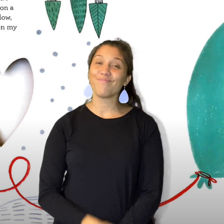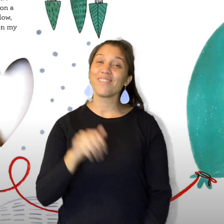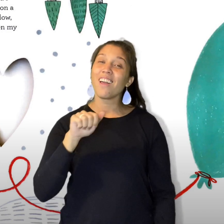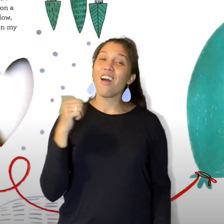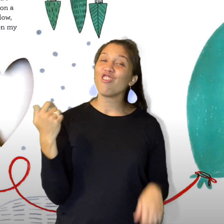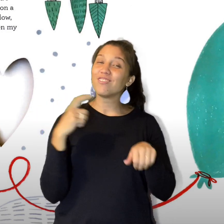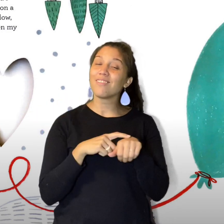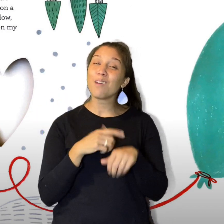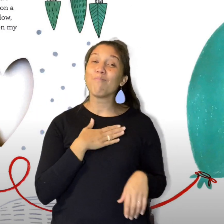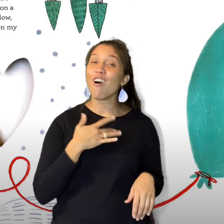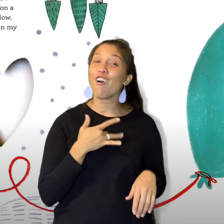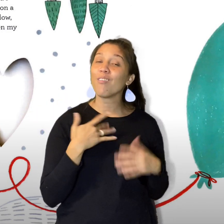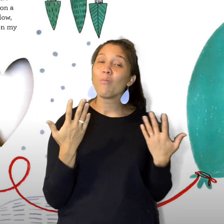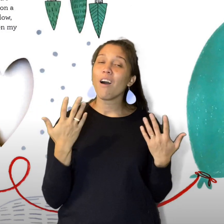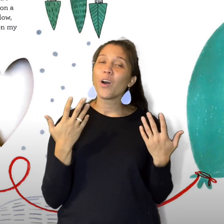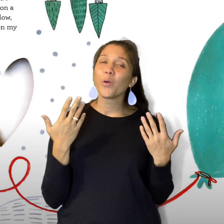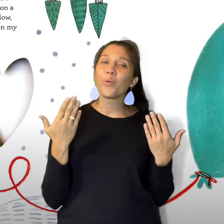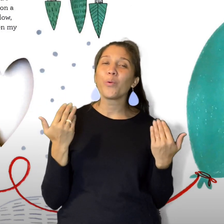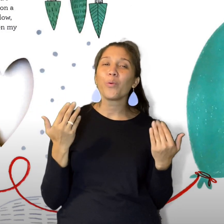But other times my heart is cool.